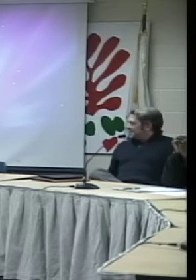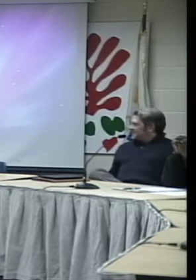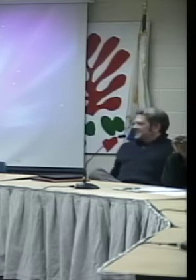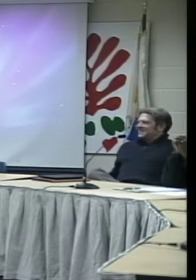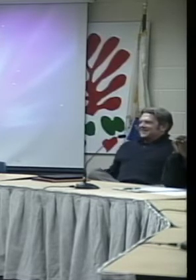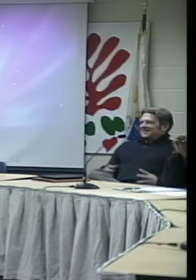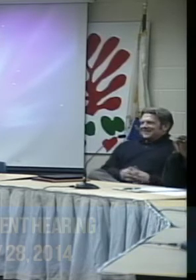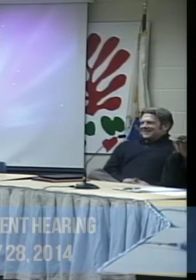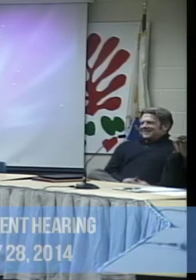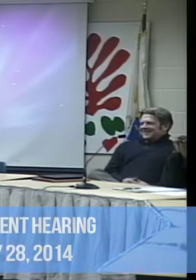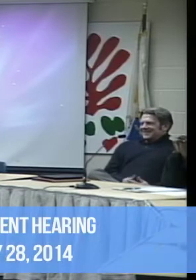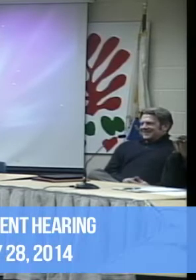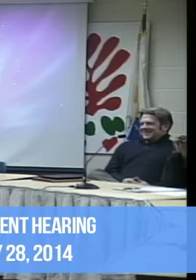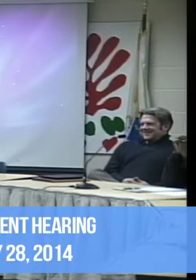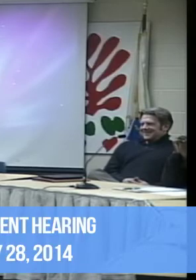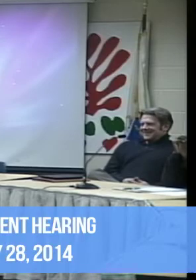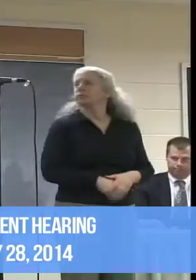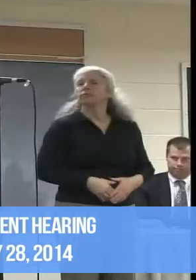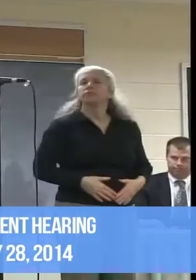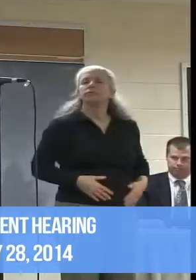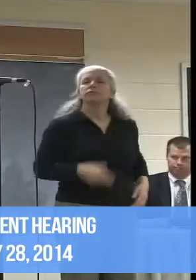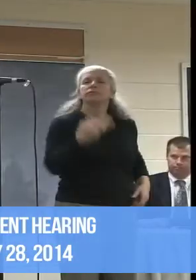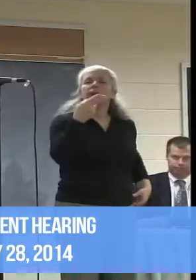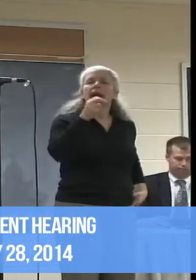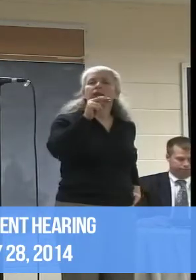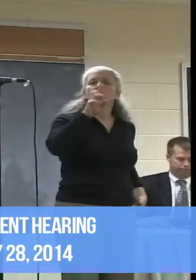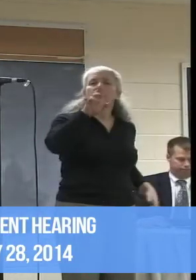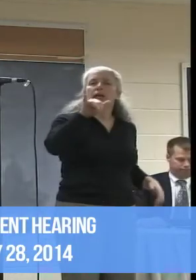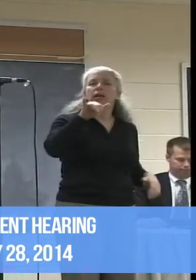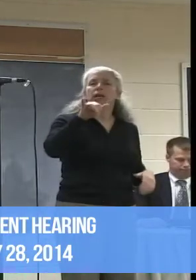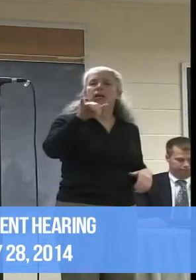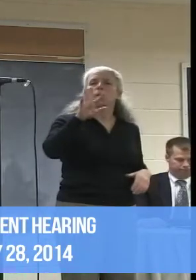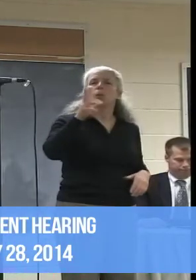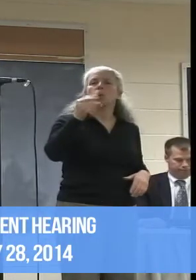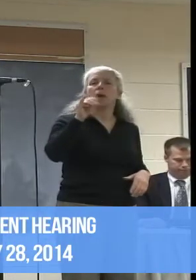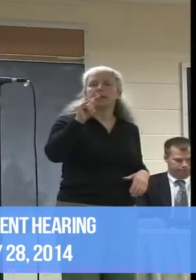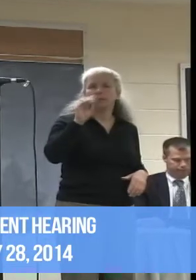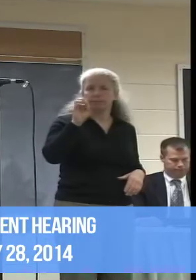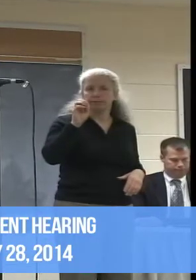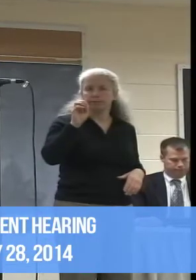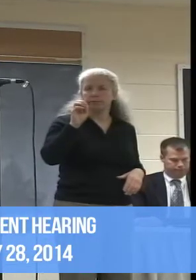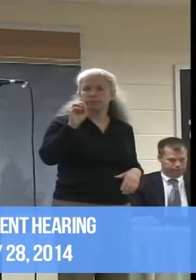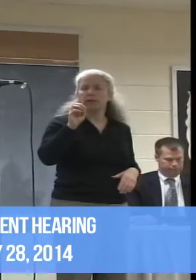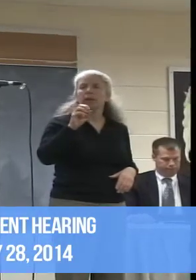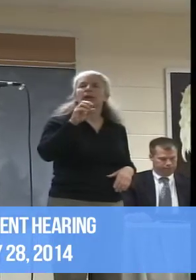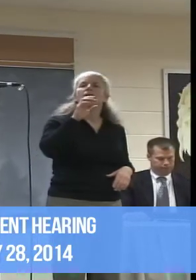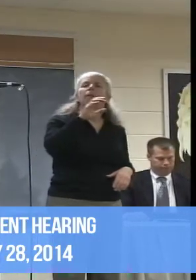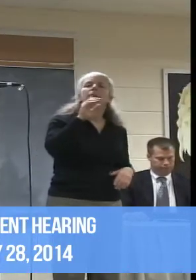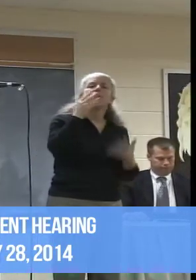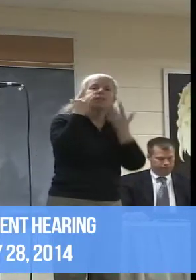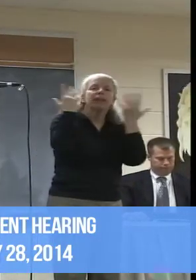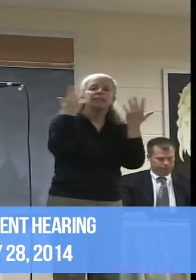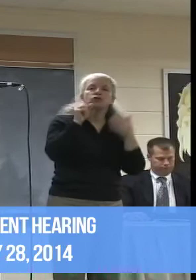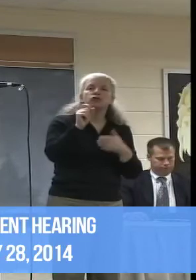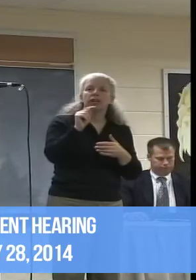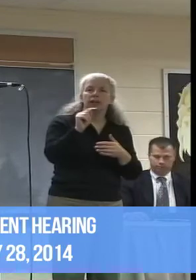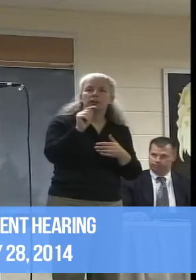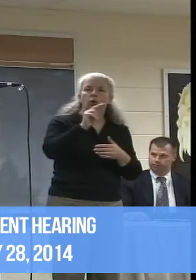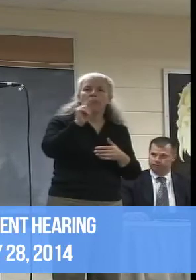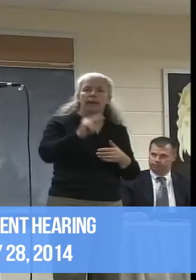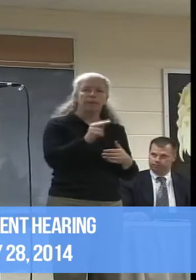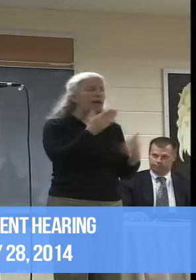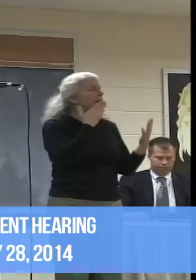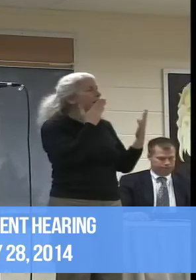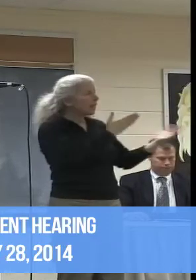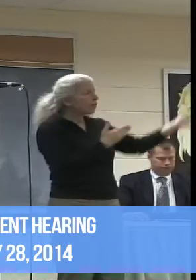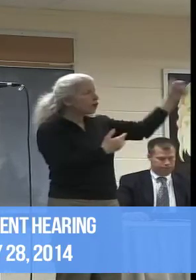Henry. Good evening. I'm Henry White, 96th Street in Northampton. Thanks for coming and